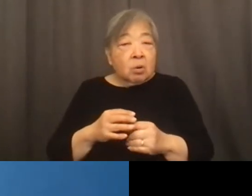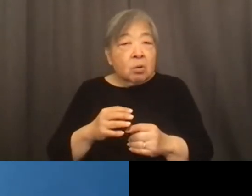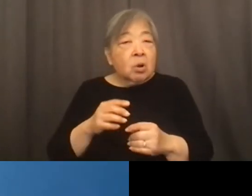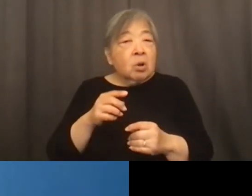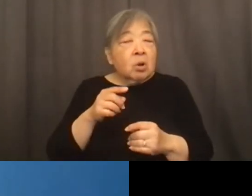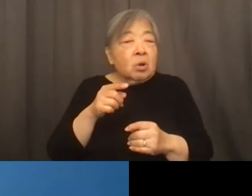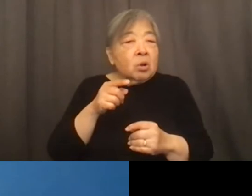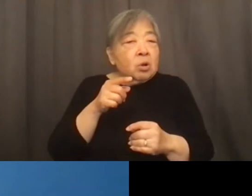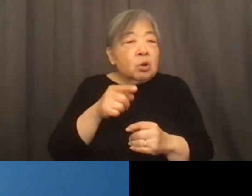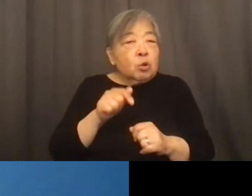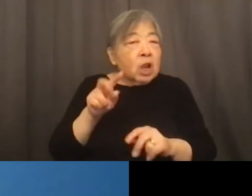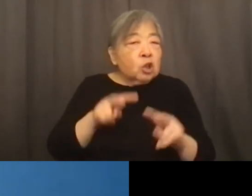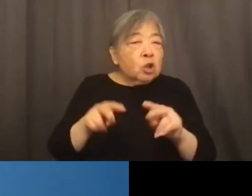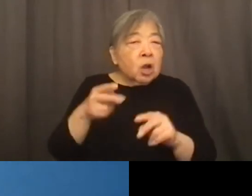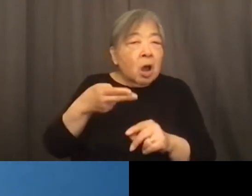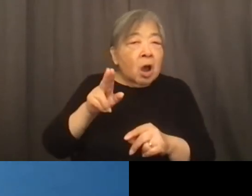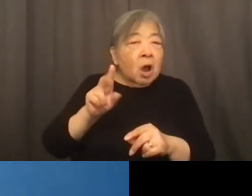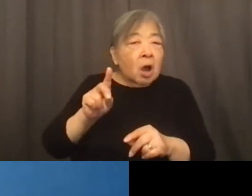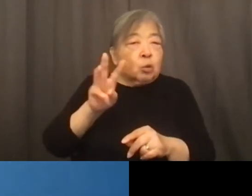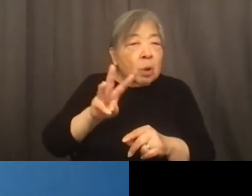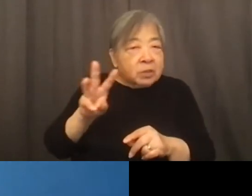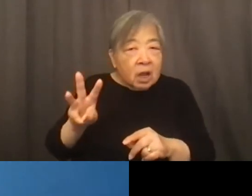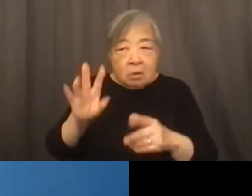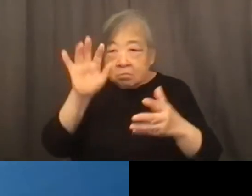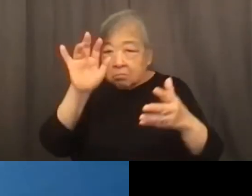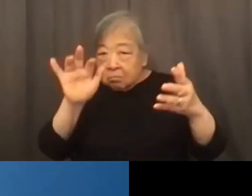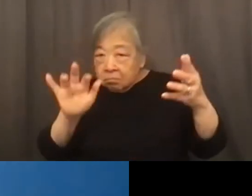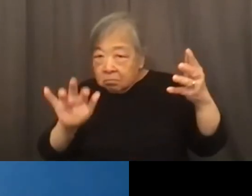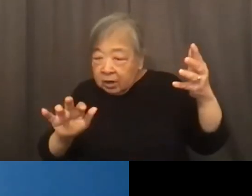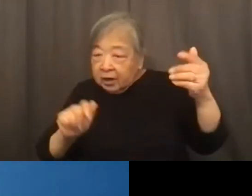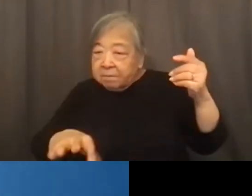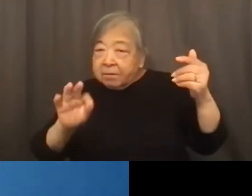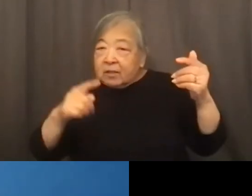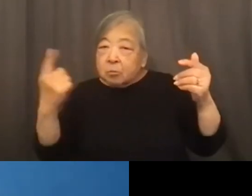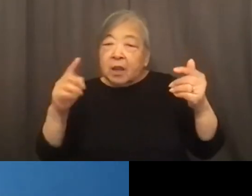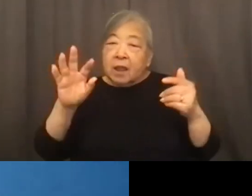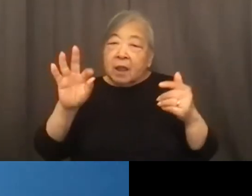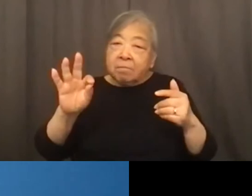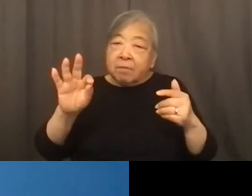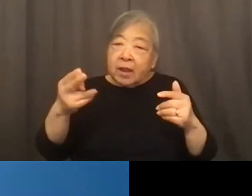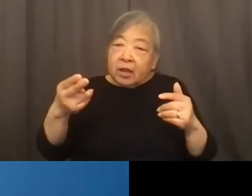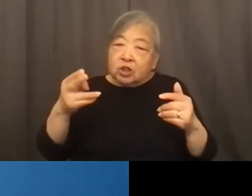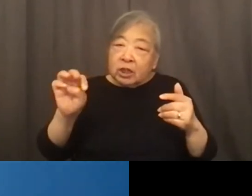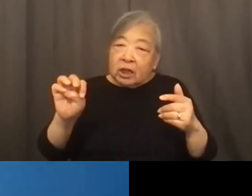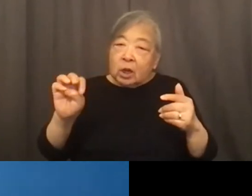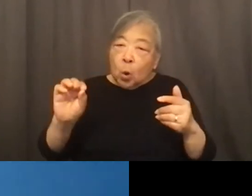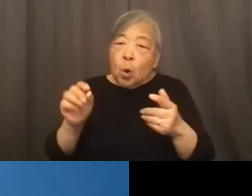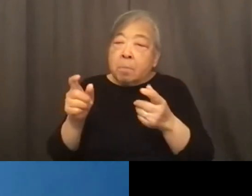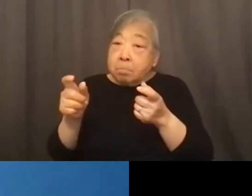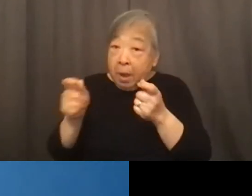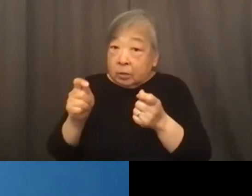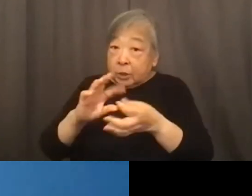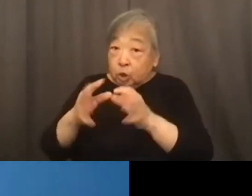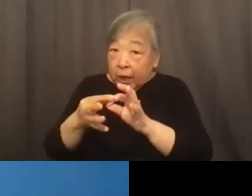at the HUD website and locate someone in the FHEO management chain for the area of the country that it's